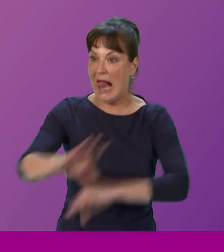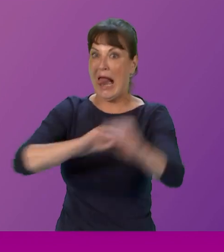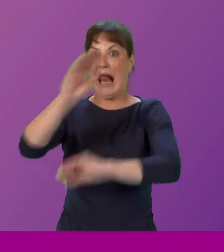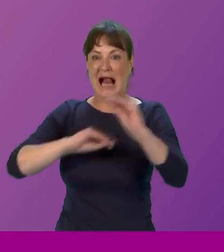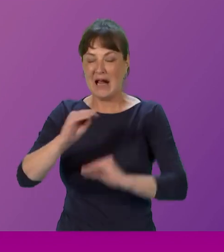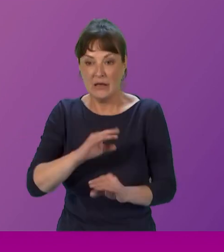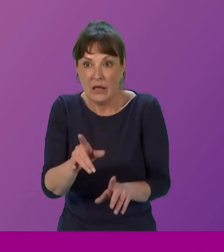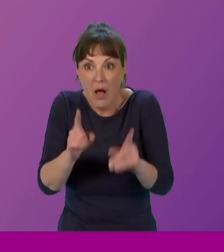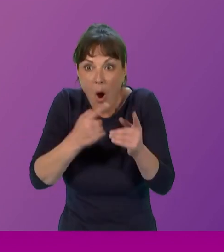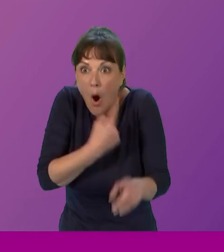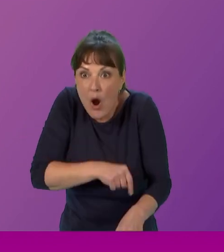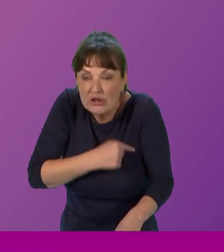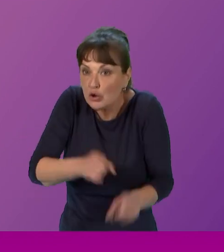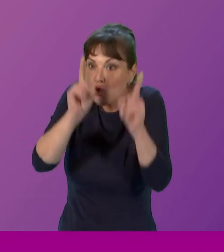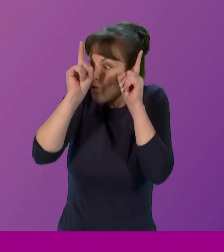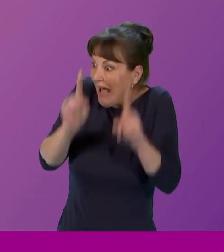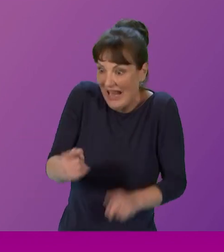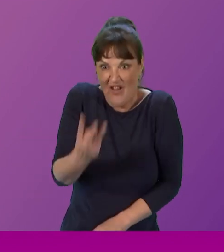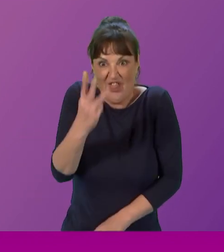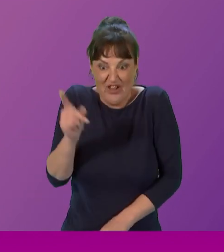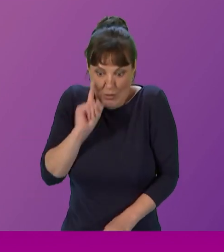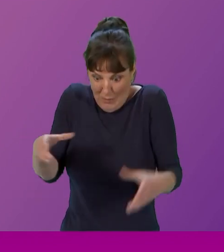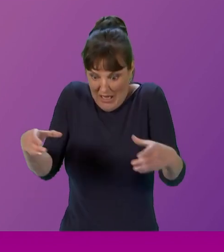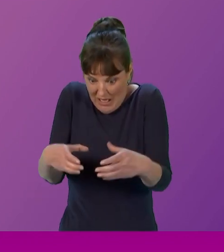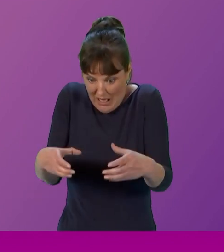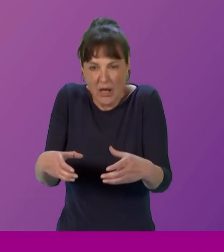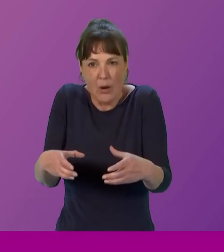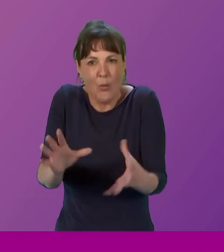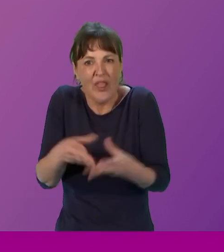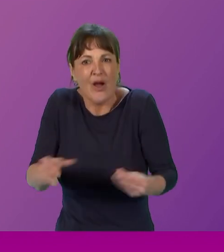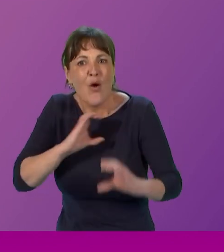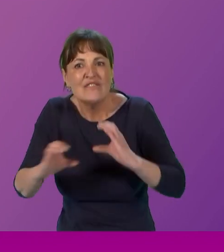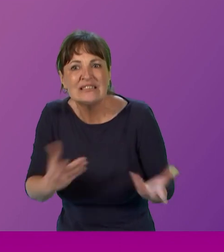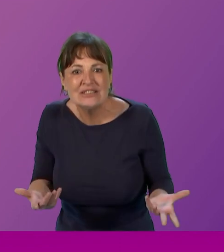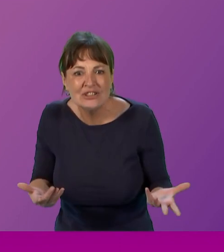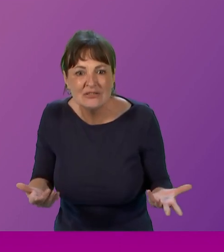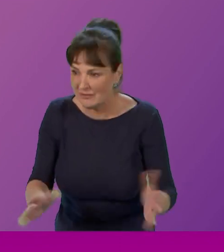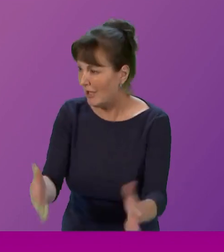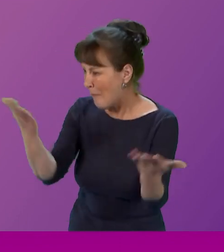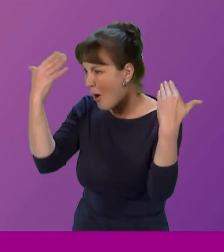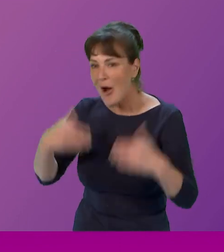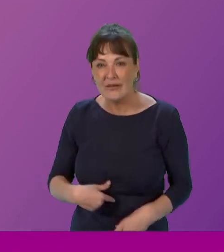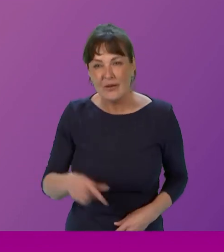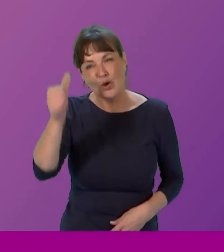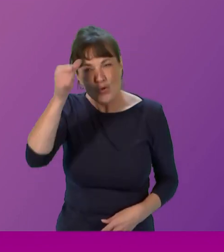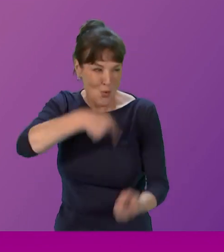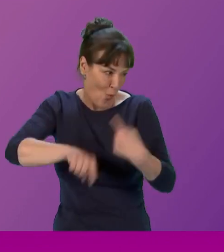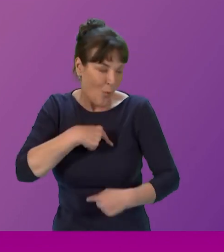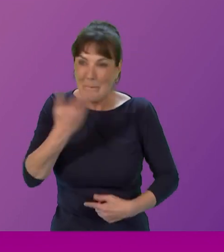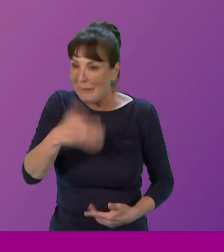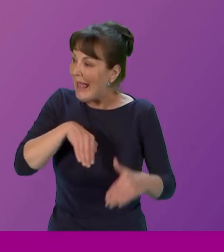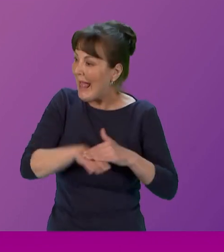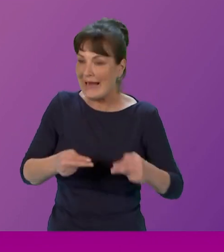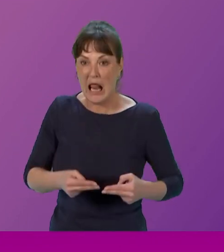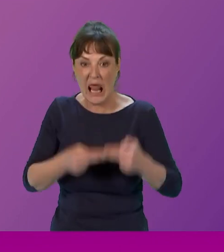conversation starting. I mean, how many of us have been in a lift with one